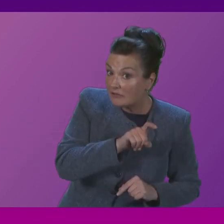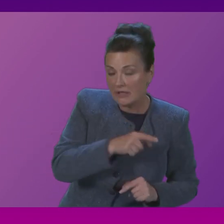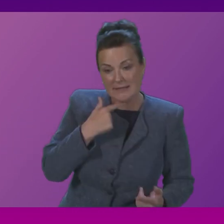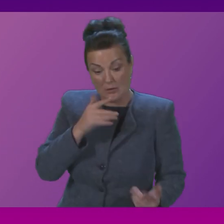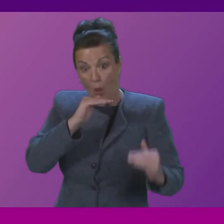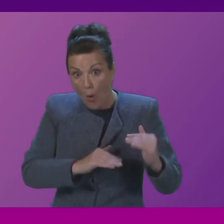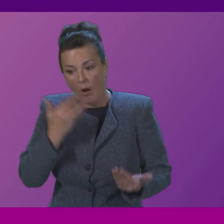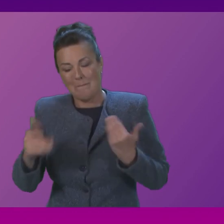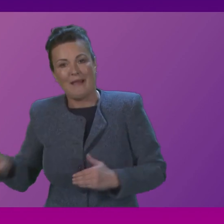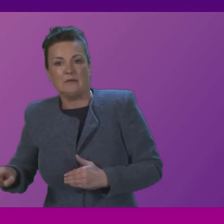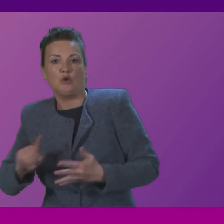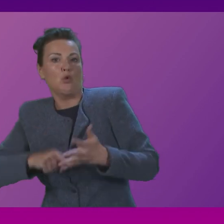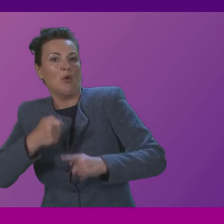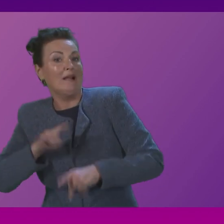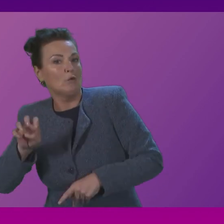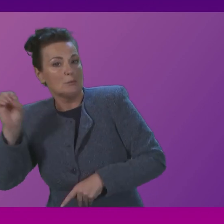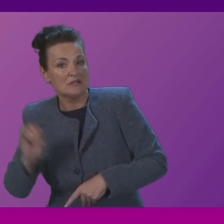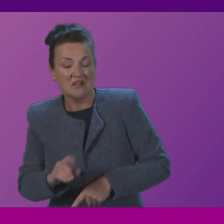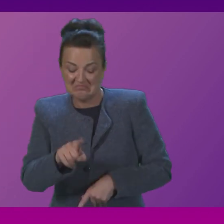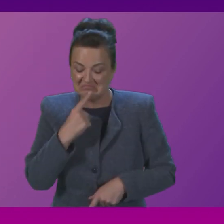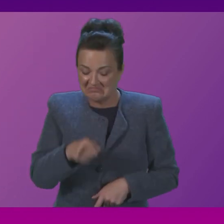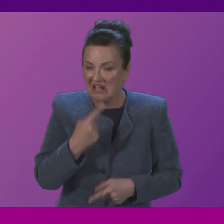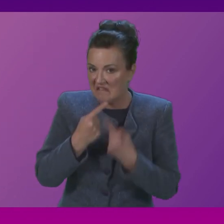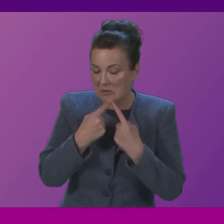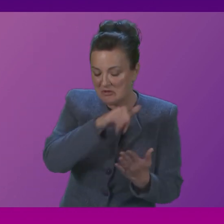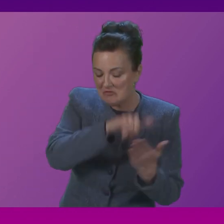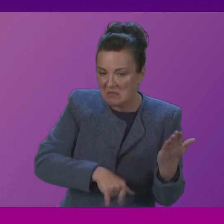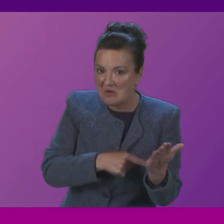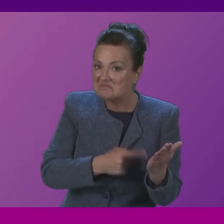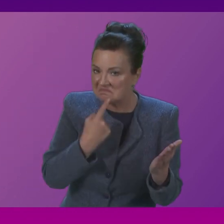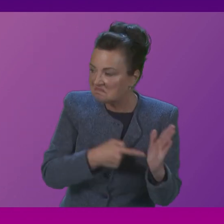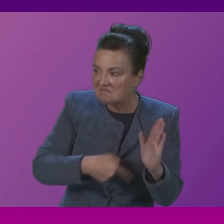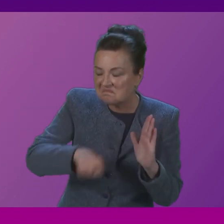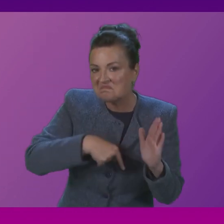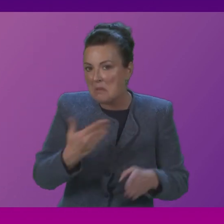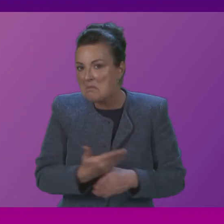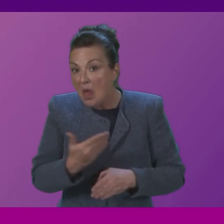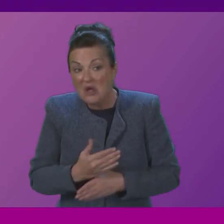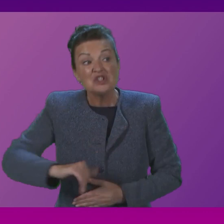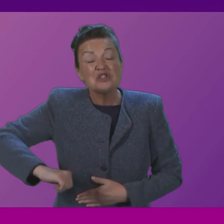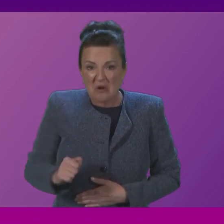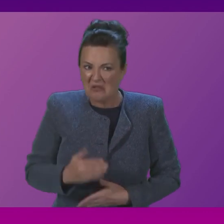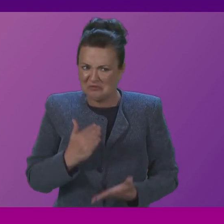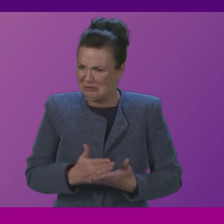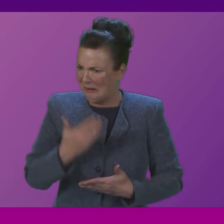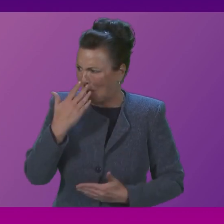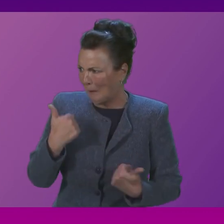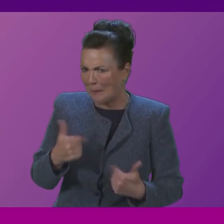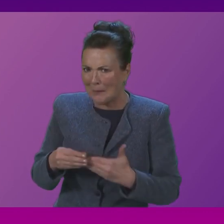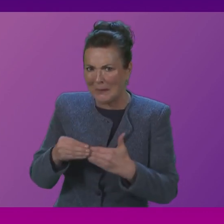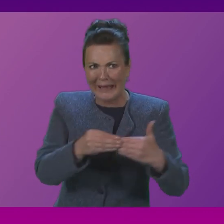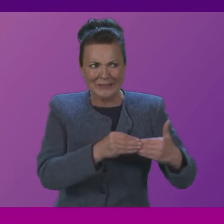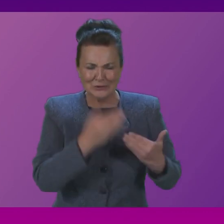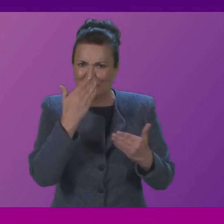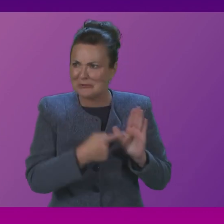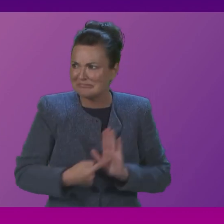The data confirms Scottish employers are leading the way in paying the living wage and I think we should be proud of the progress made however there is still